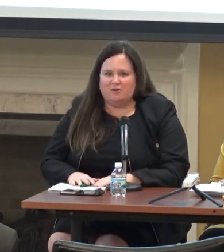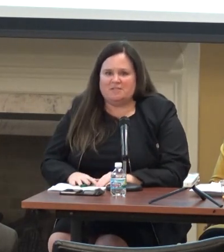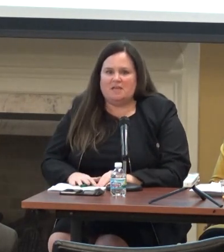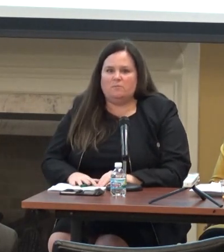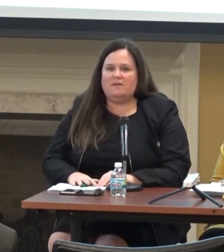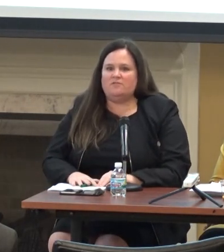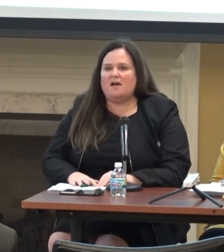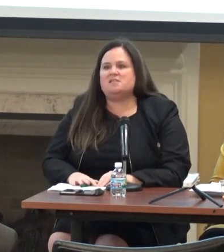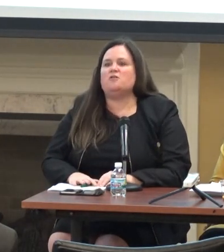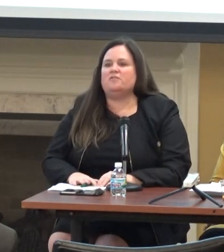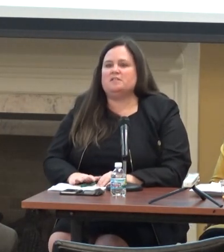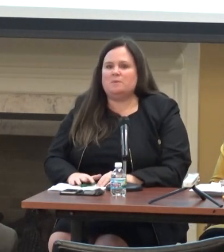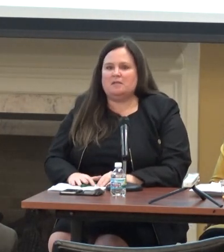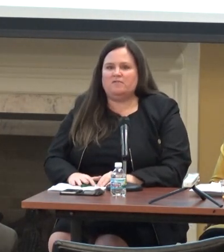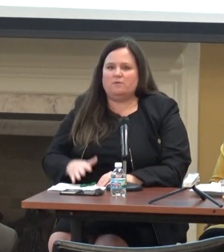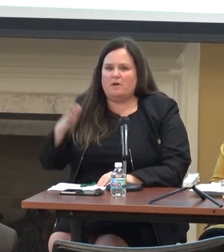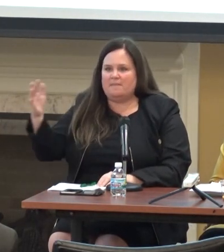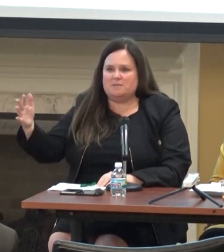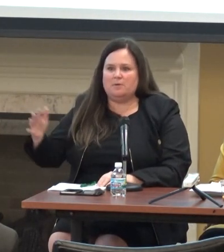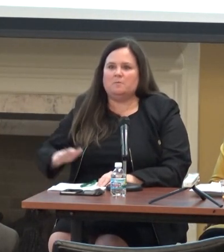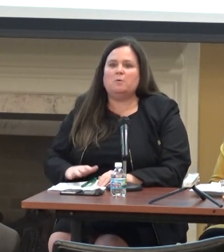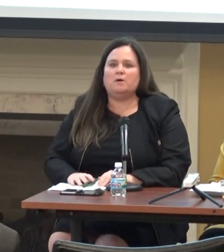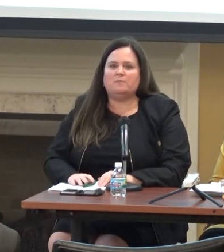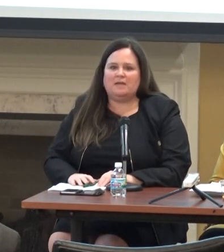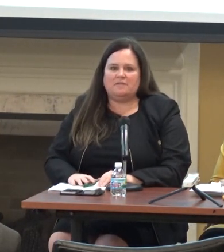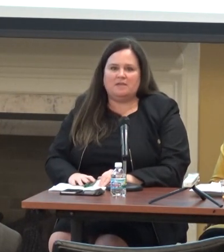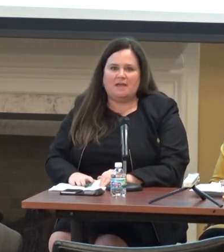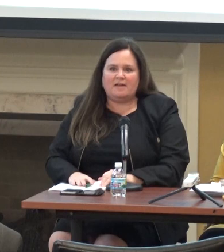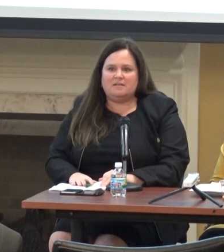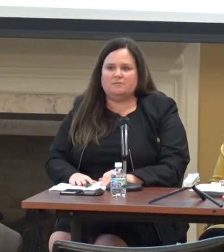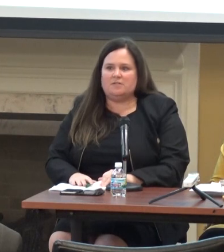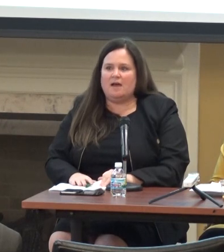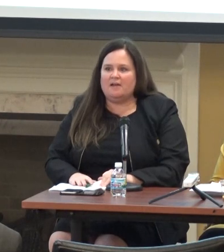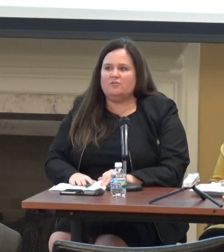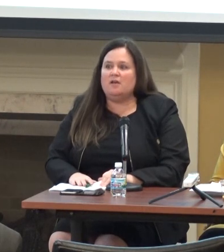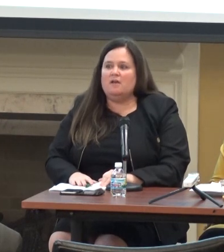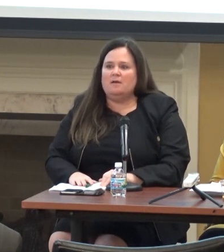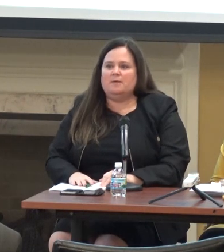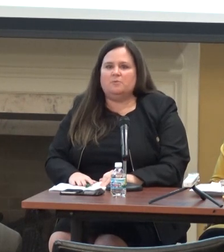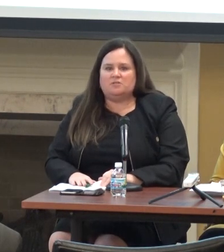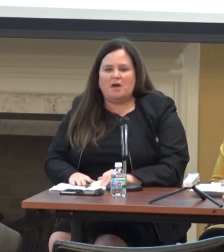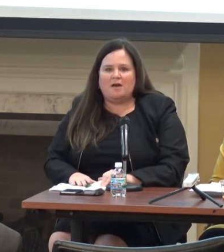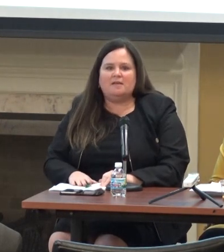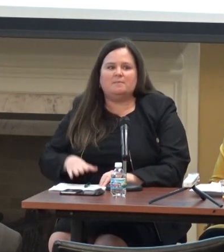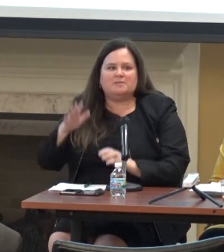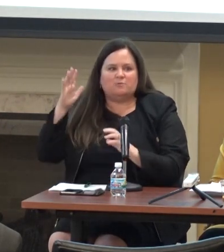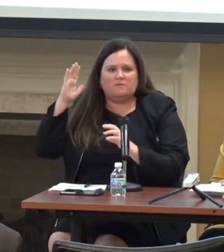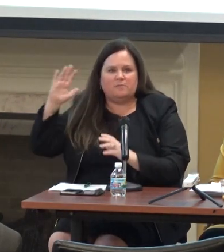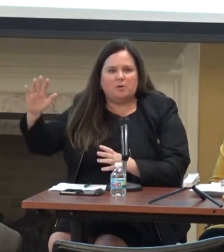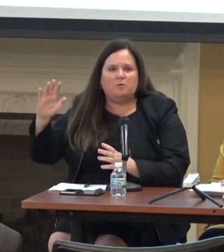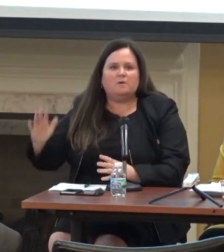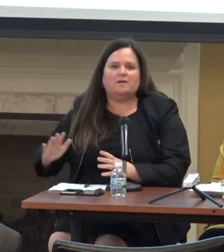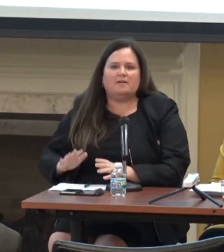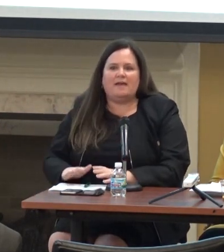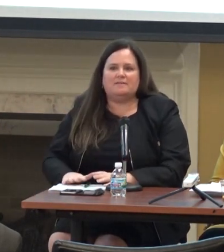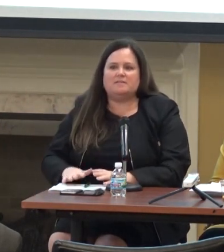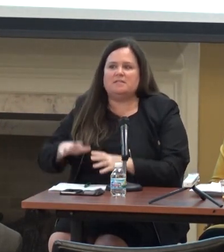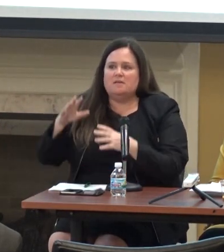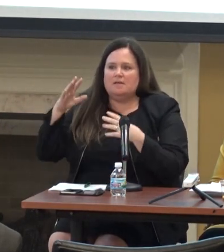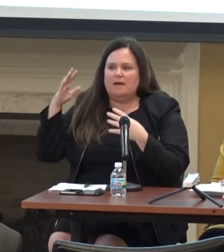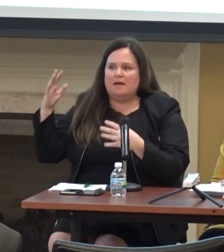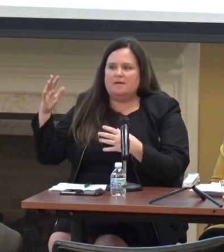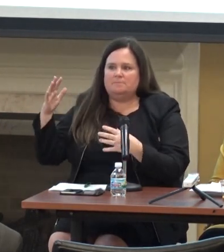of democracy. We have lost the only swing vote on the Supreme Court when Anthony Kennedy retired. People saw him as sort of the bulwark